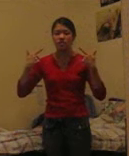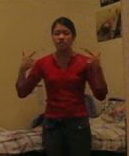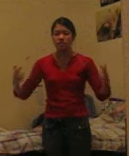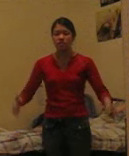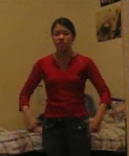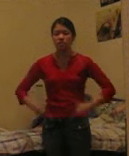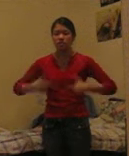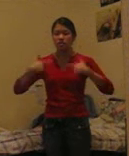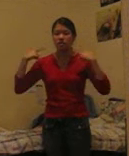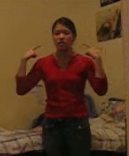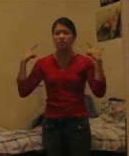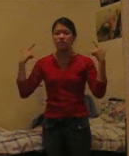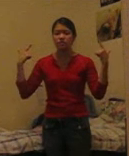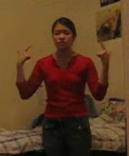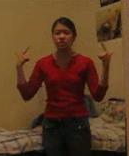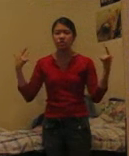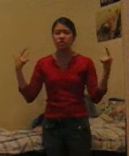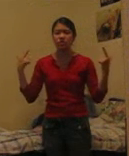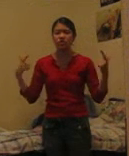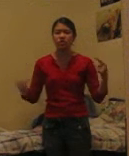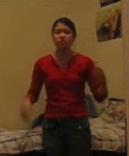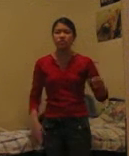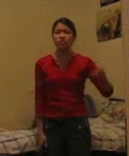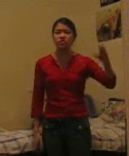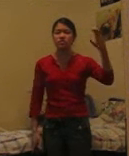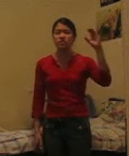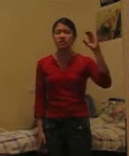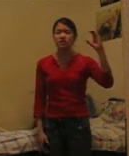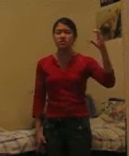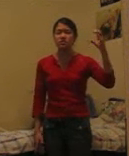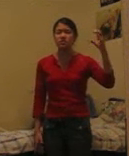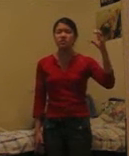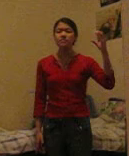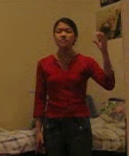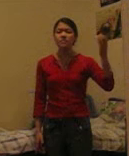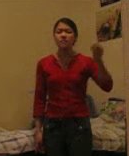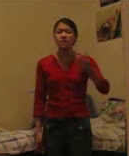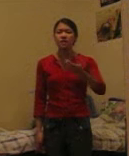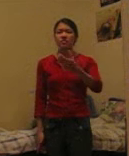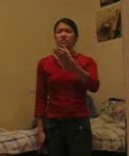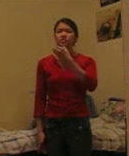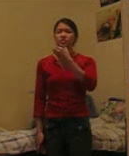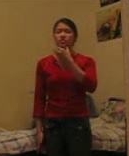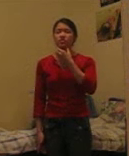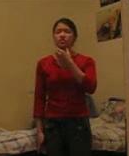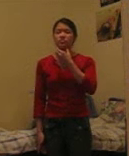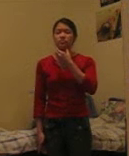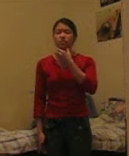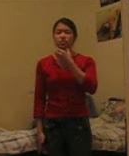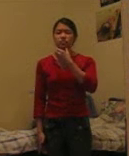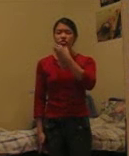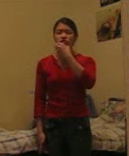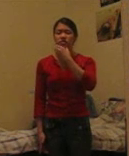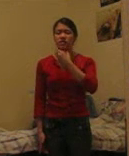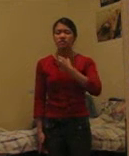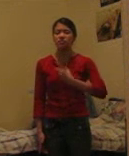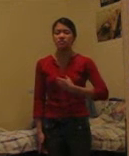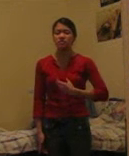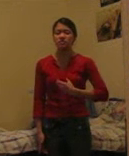My lifelong wish. You're going to make a C, and then you're going to just start at your chin and bring it